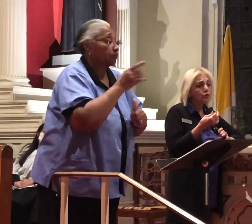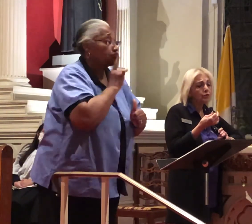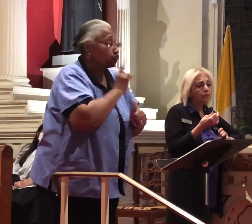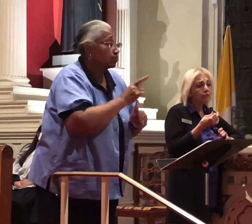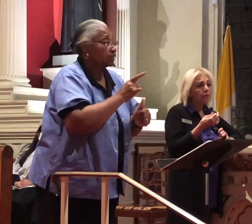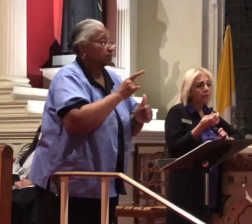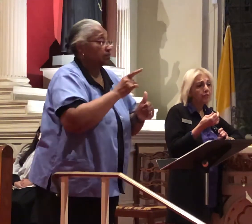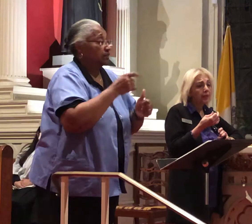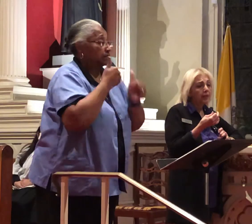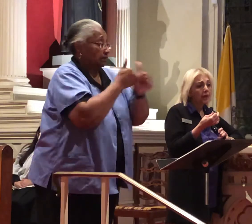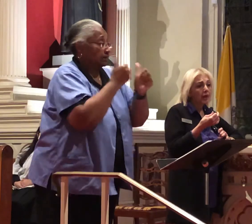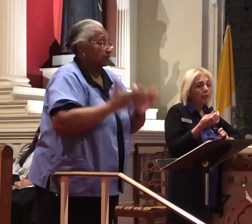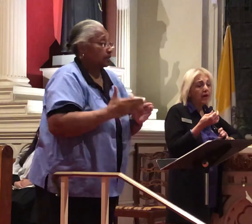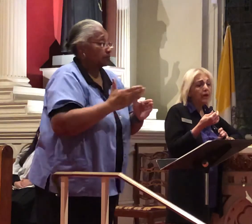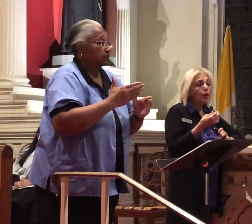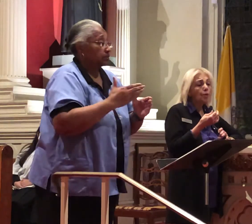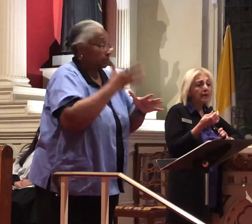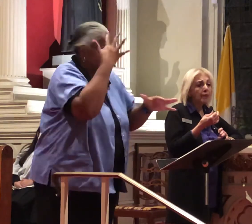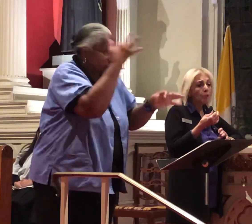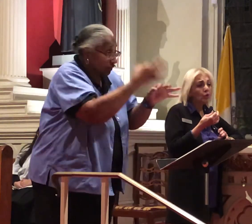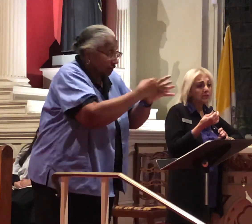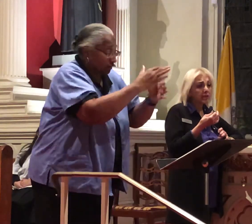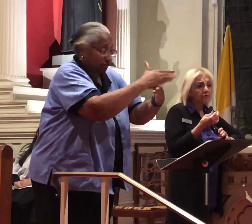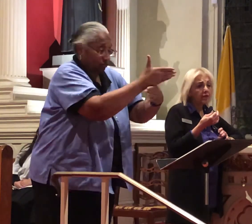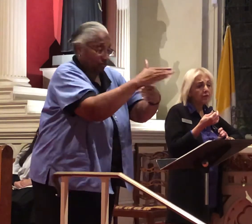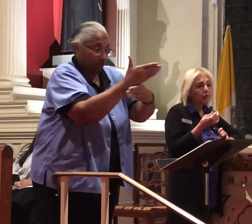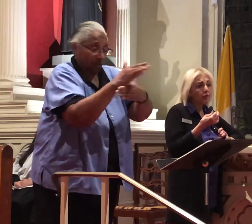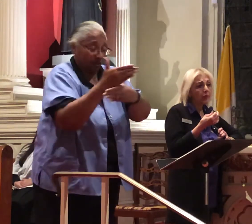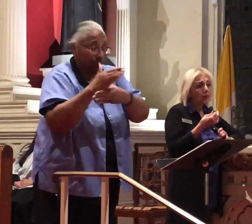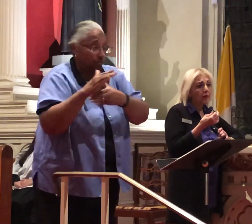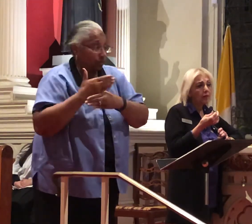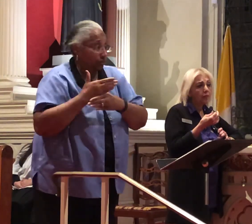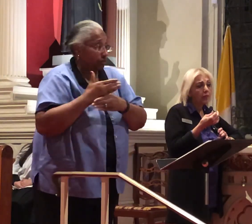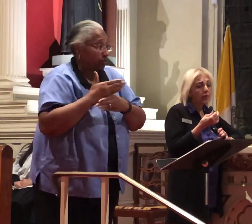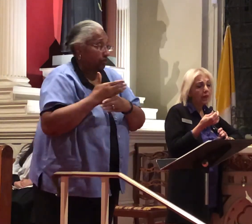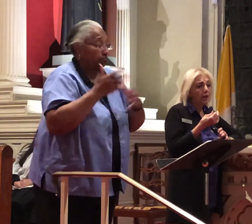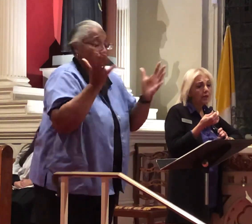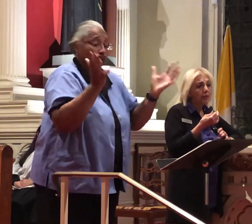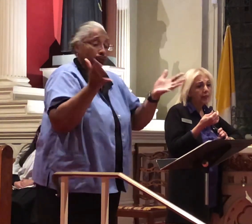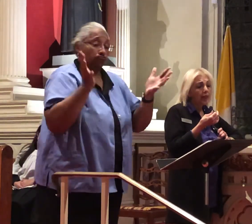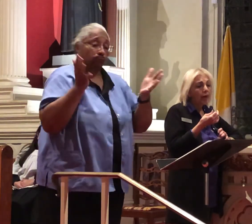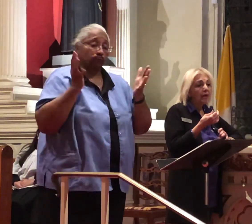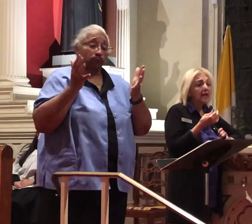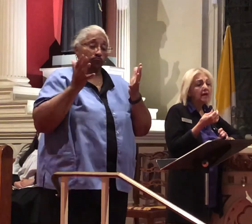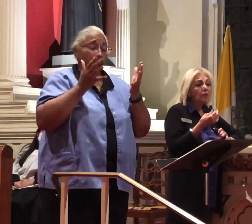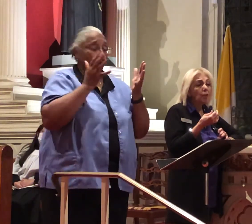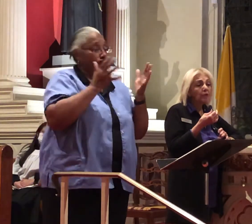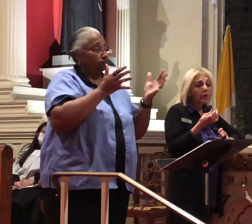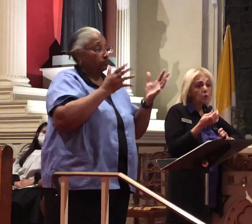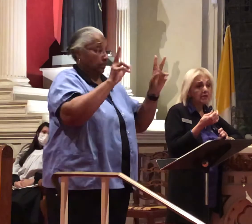to share our faith to speak about our faith